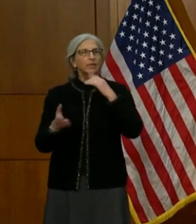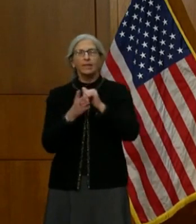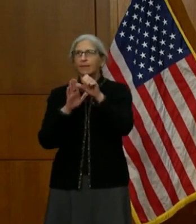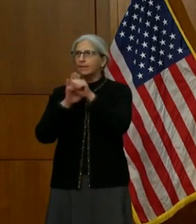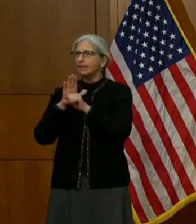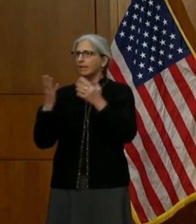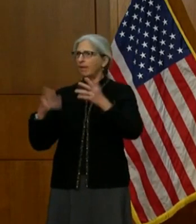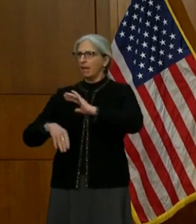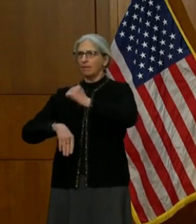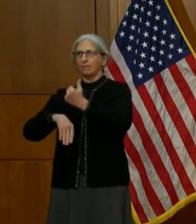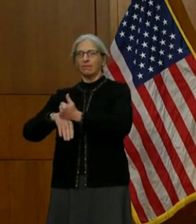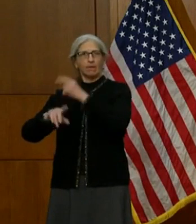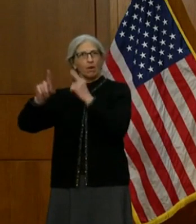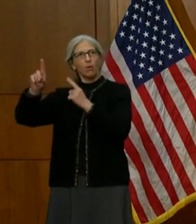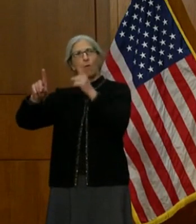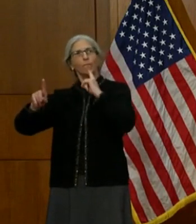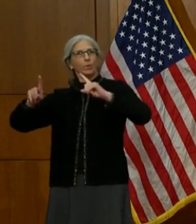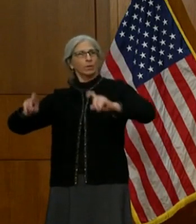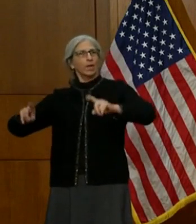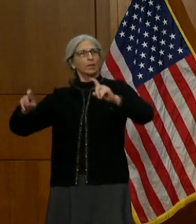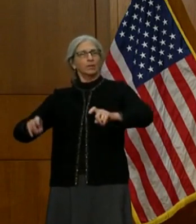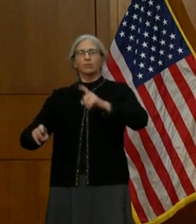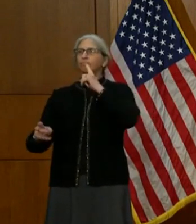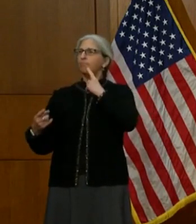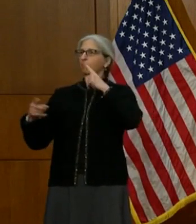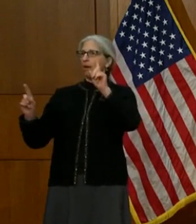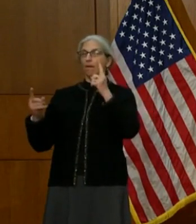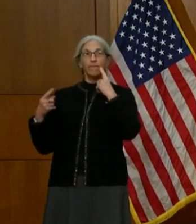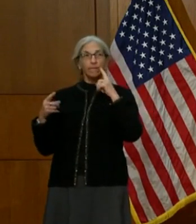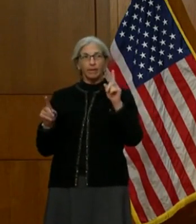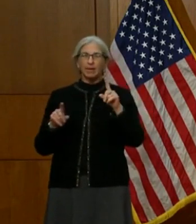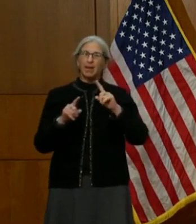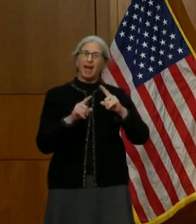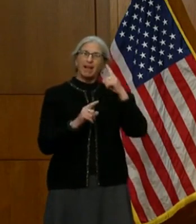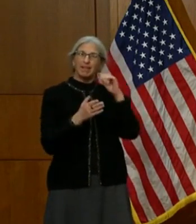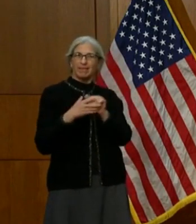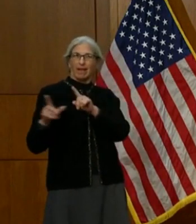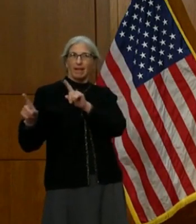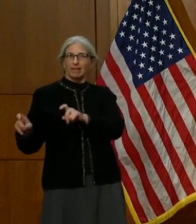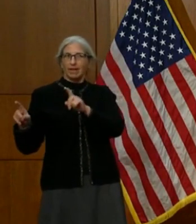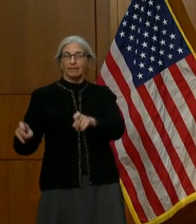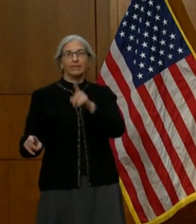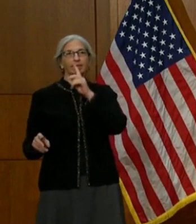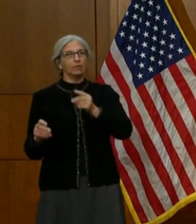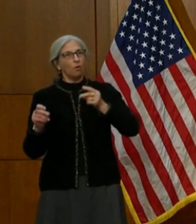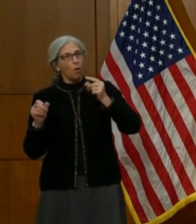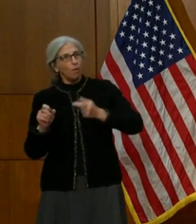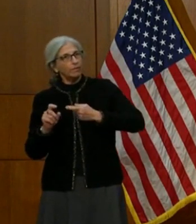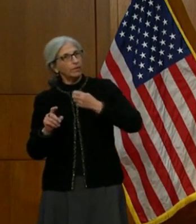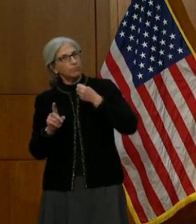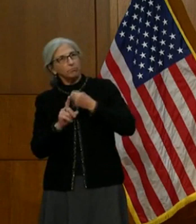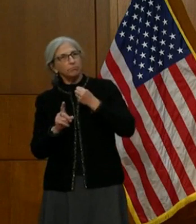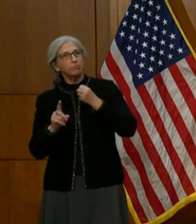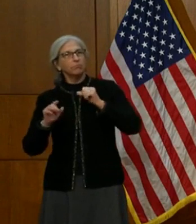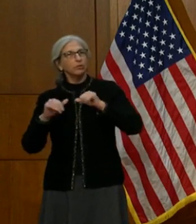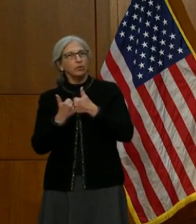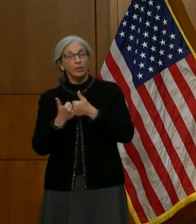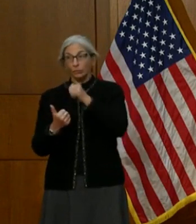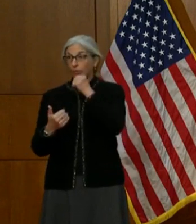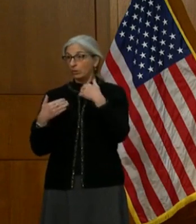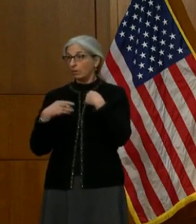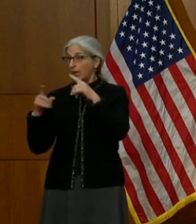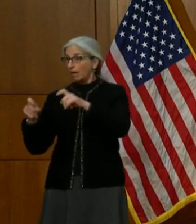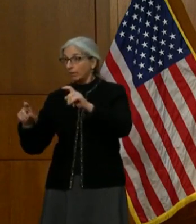goal for testing, and eventually you got there. I think the difference to me is that testing was an all-of-a-sudden challenge. We didn't have testing. was a new